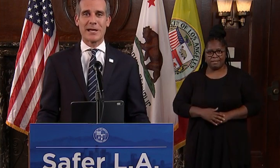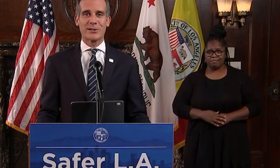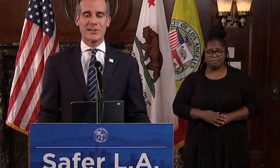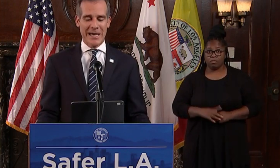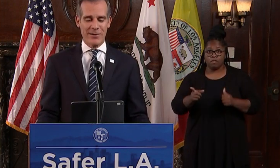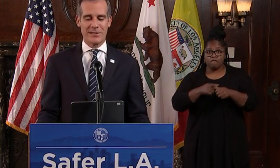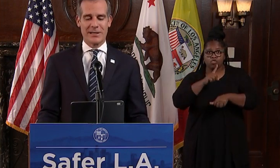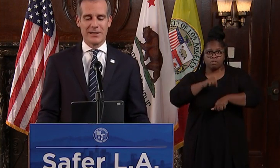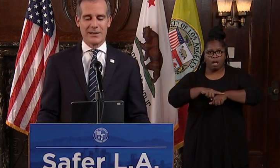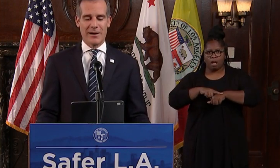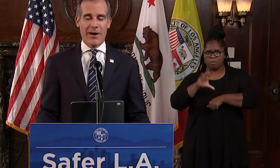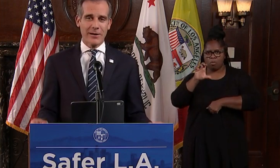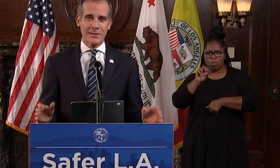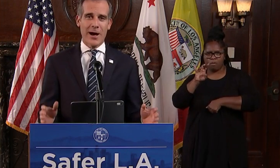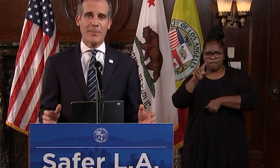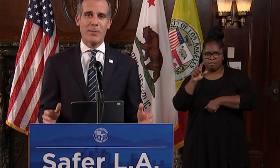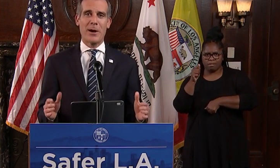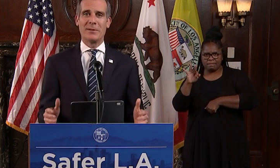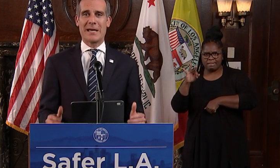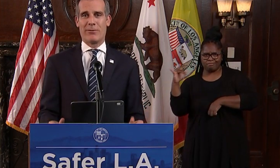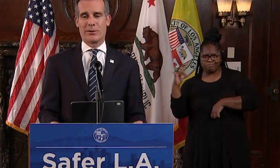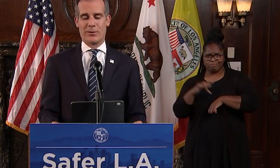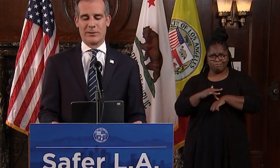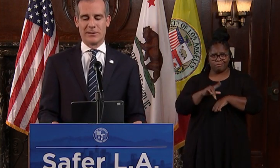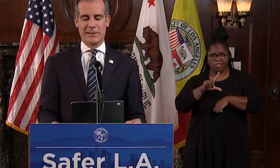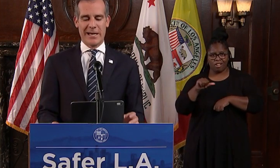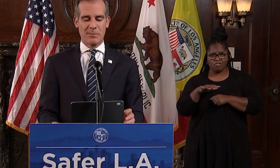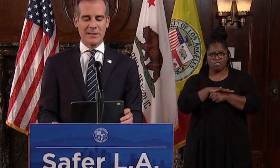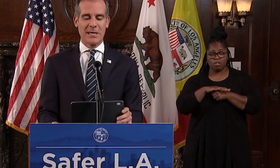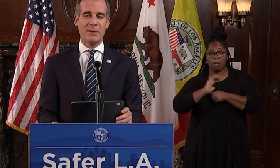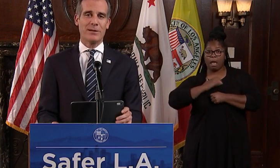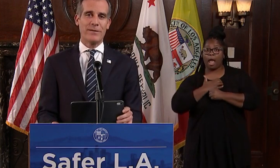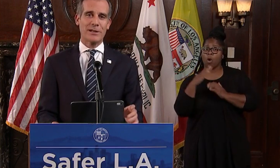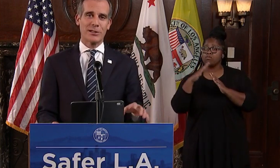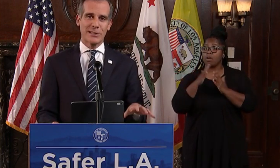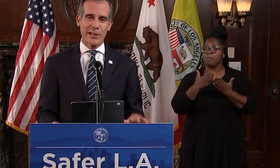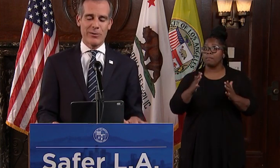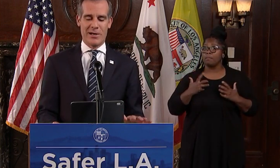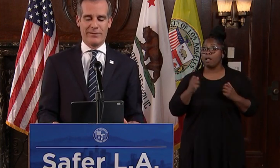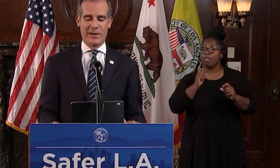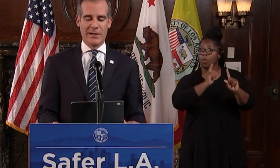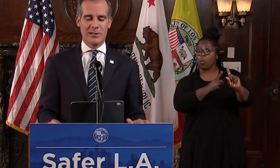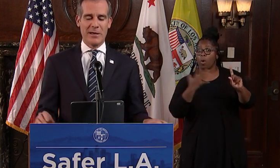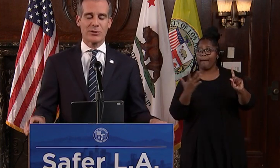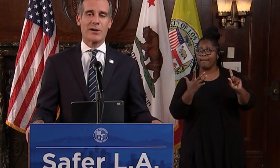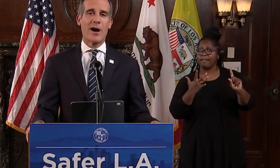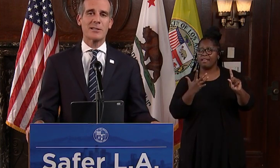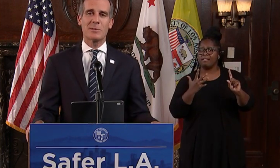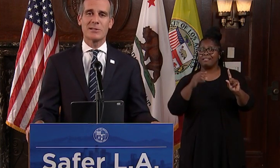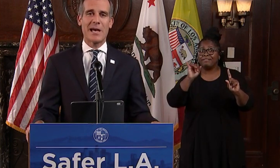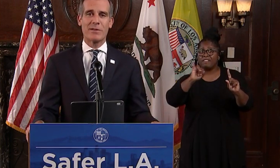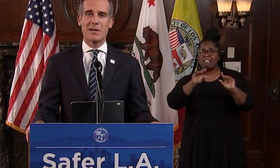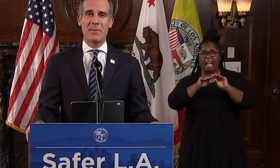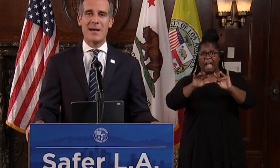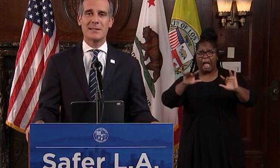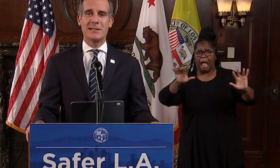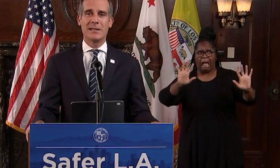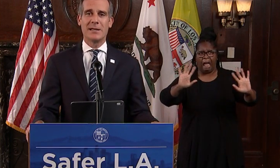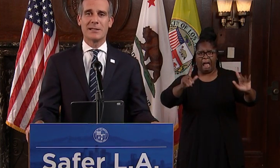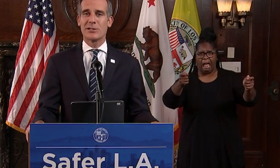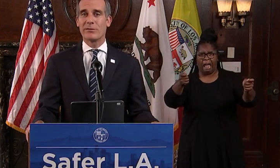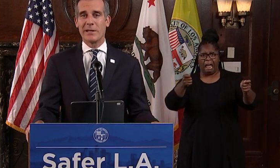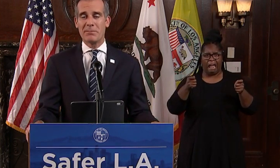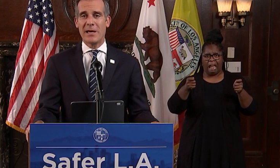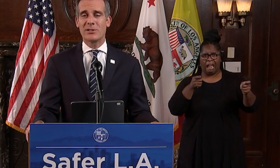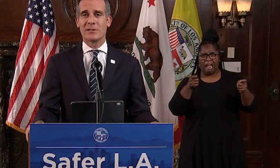in Los Angeles County our top public health goal has been keeping infections low enough to make sure our hospitals have the capacity